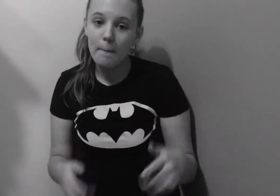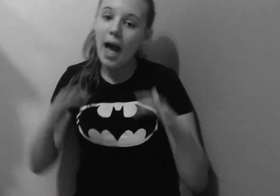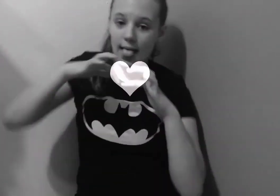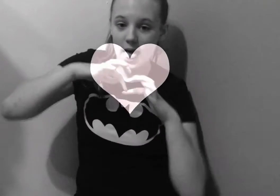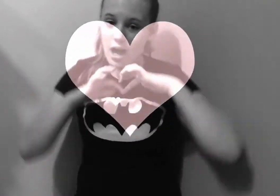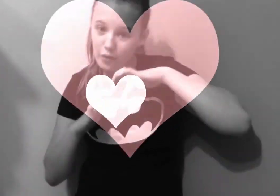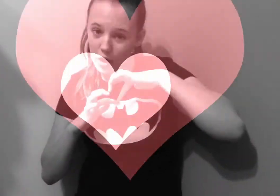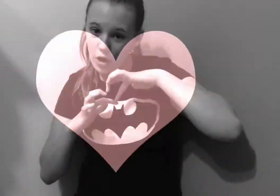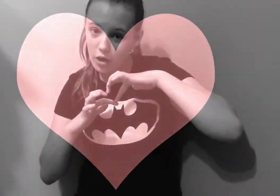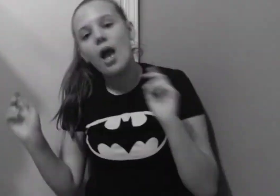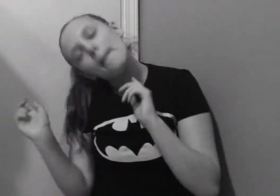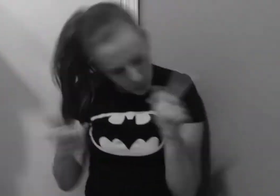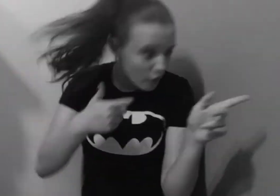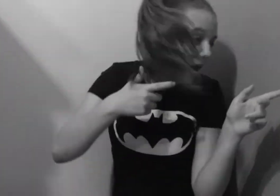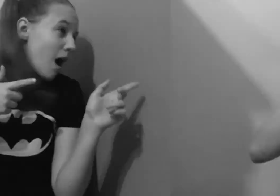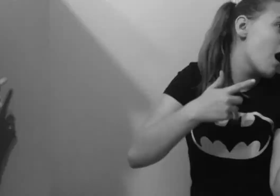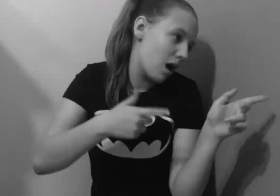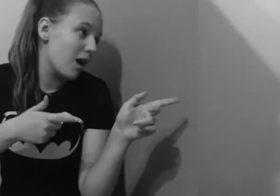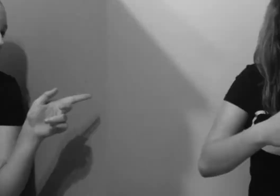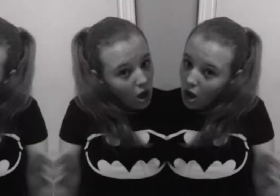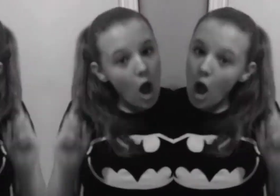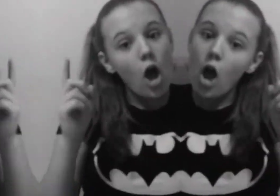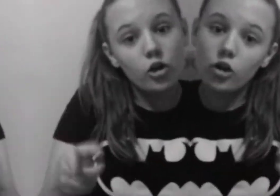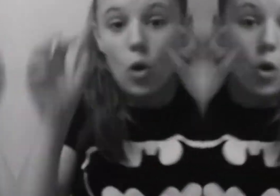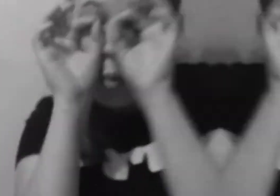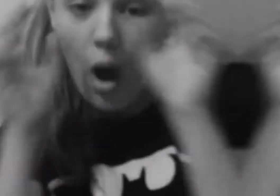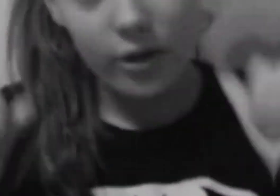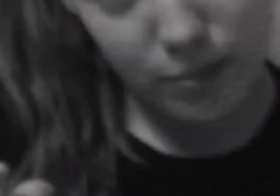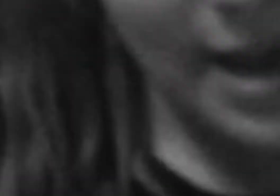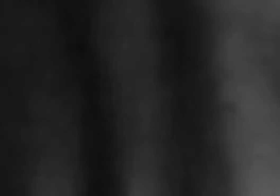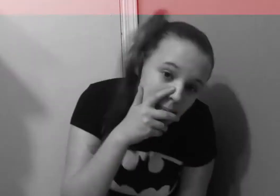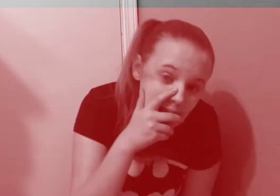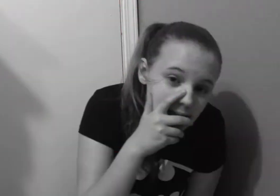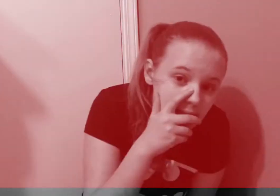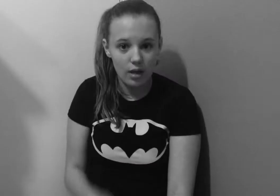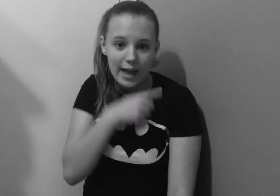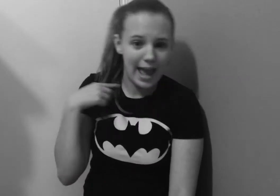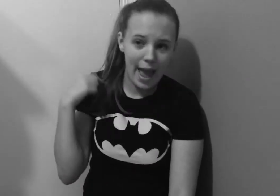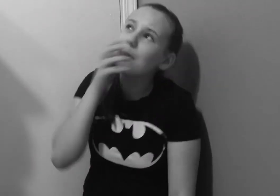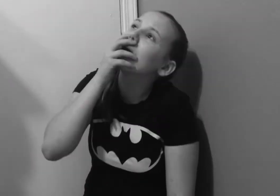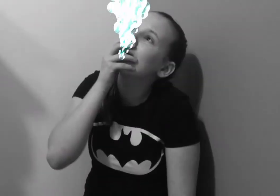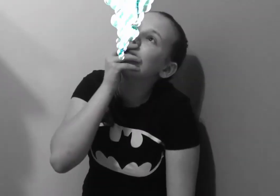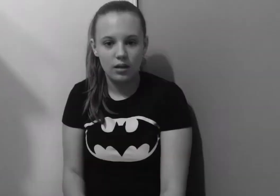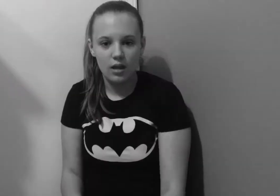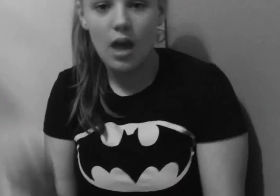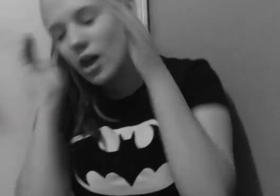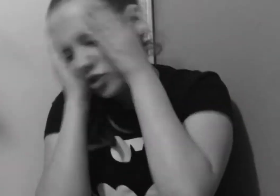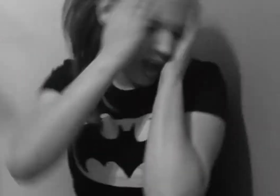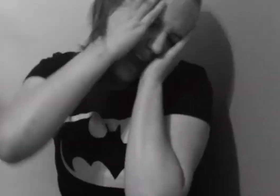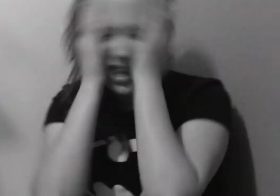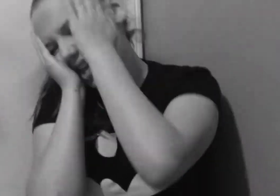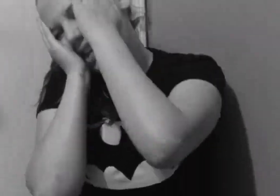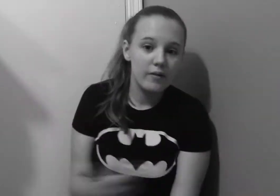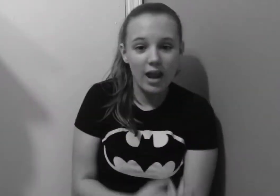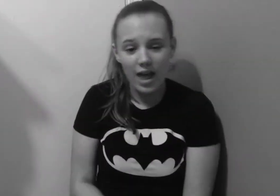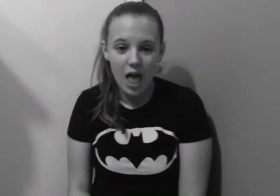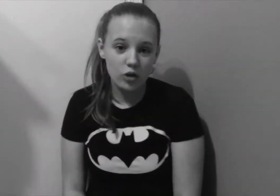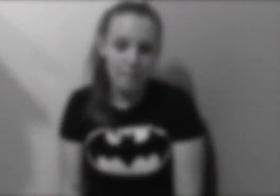my lover Move on You watch me bleed until I can't breathe Shaking, falling onto